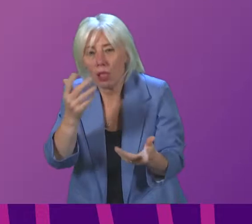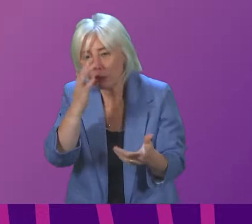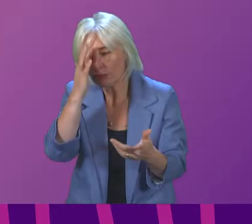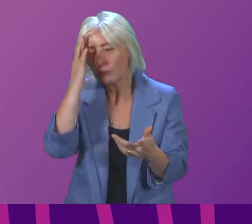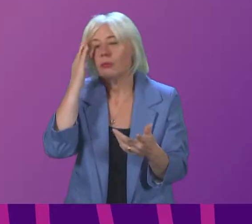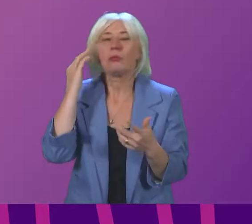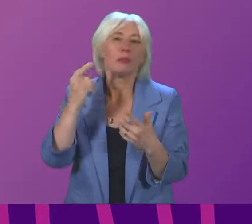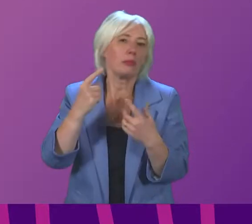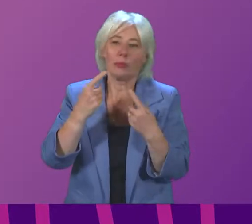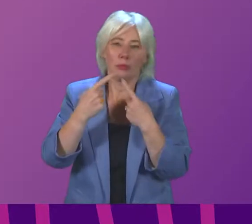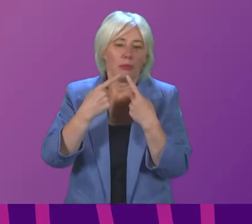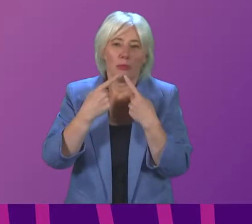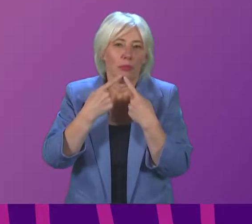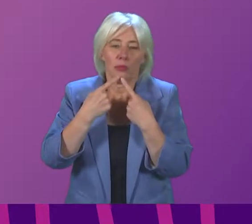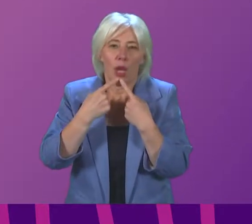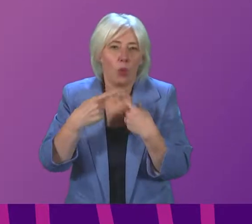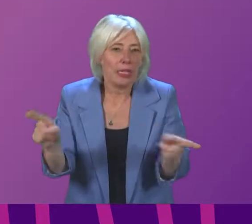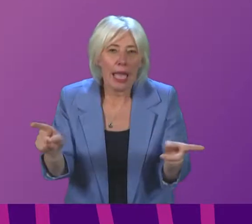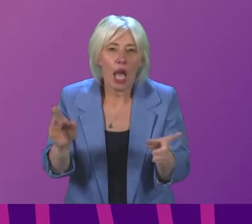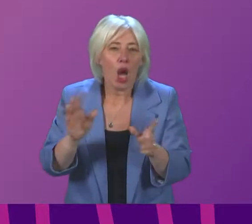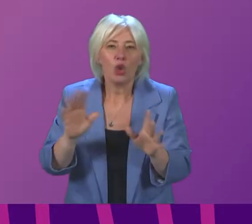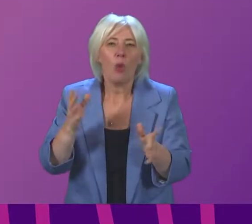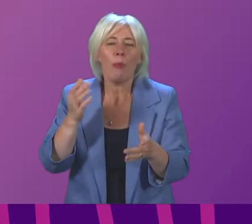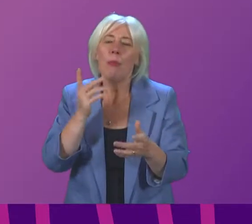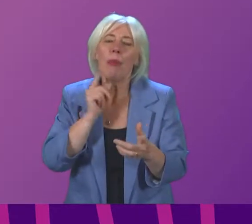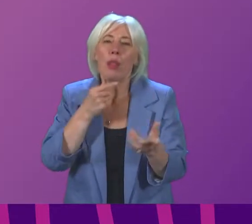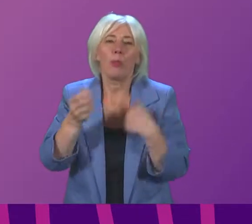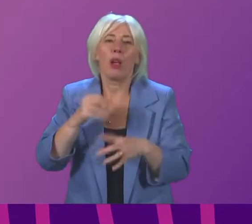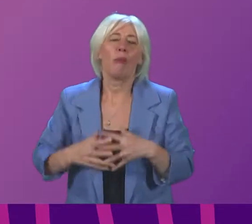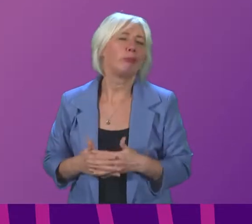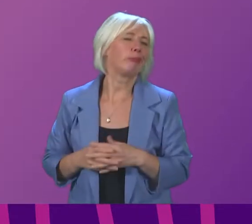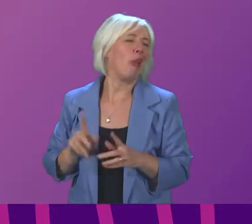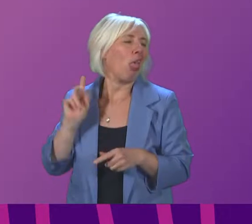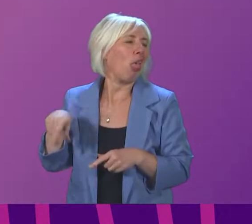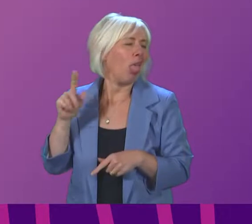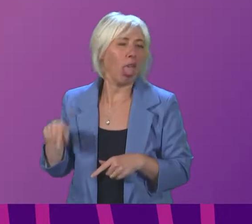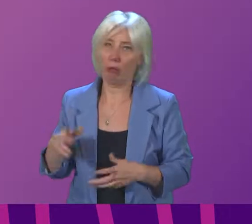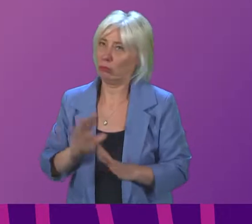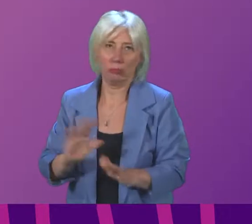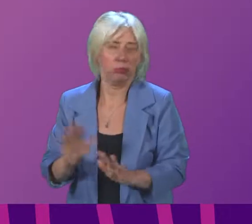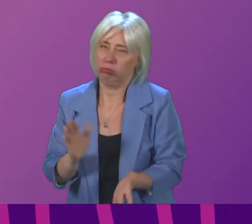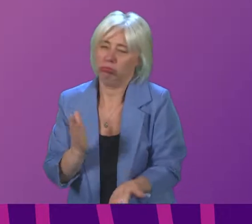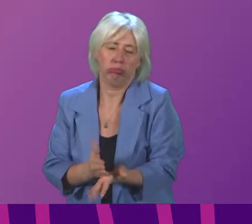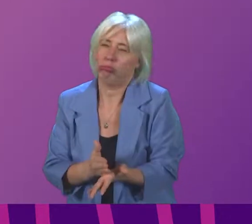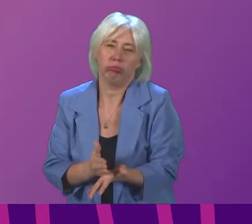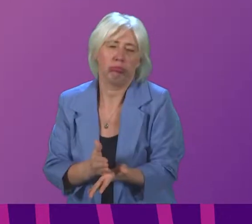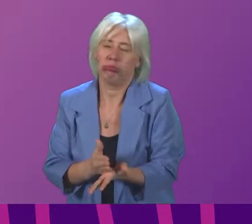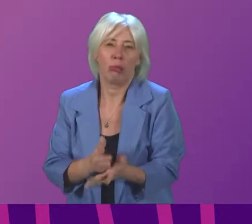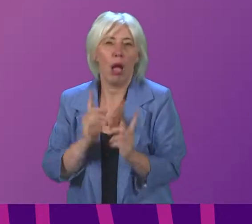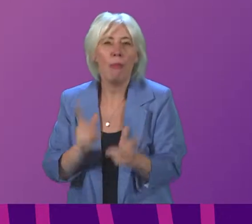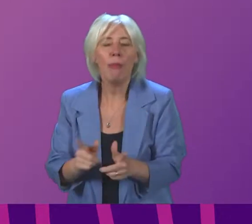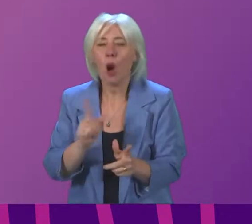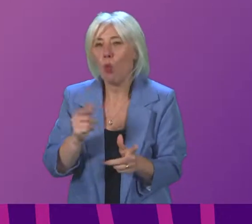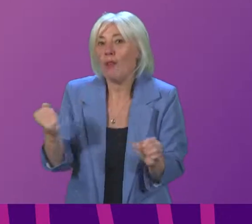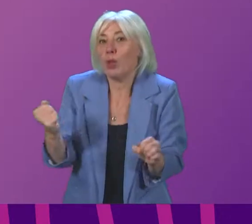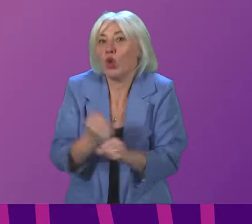say to people, not in any way to strike a note of complacency, because that is the last thing we are around this, is that what we have